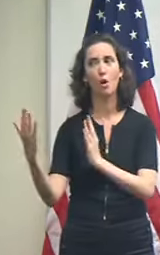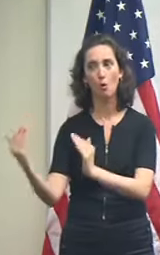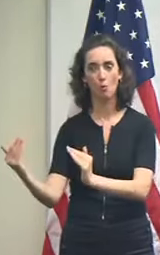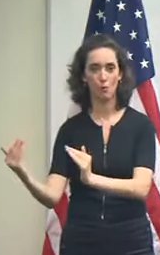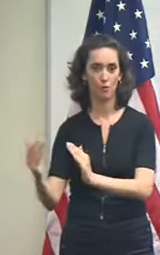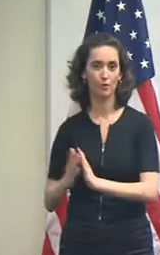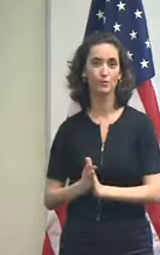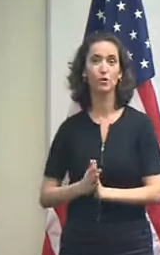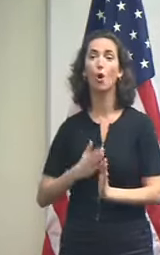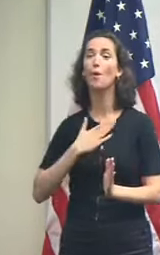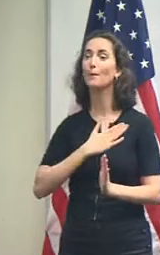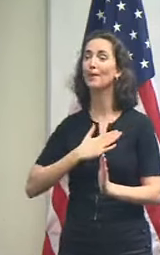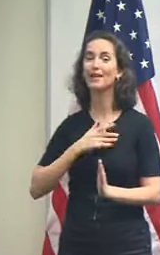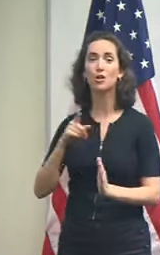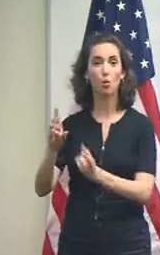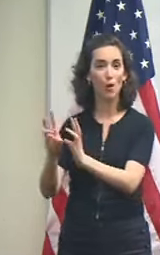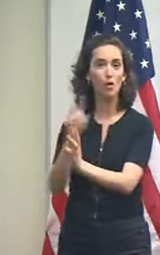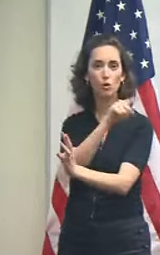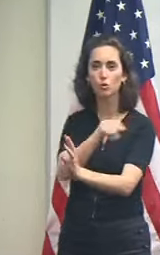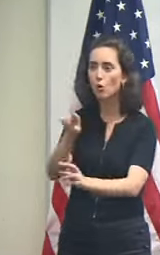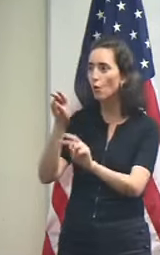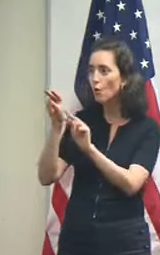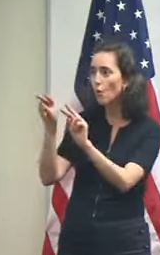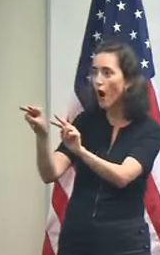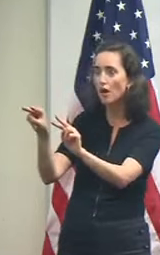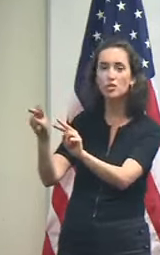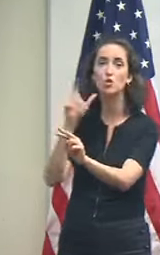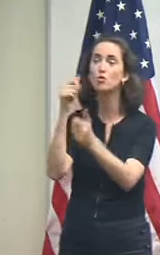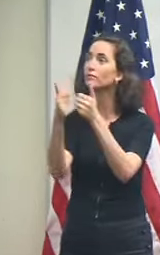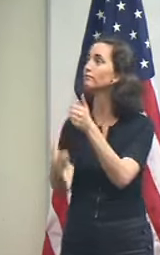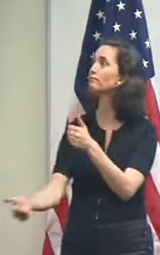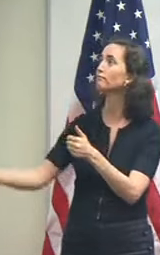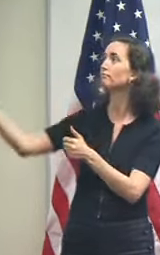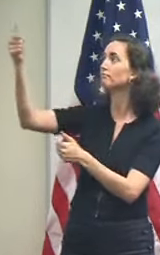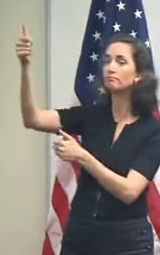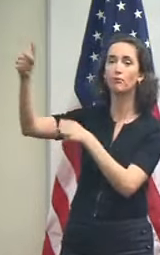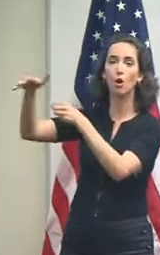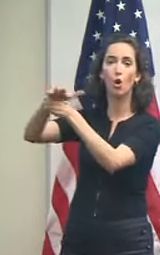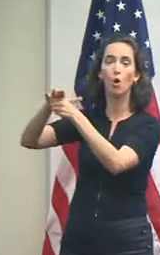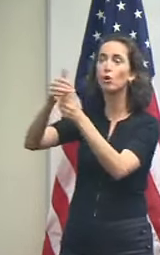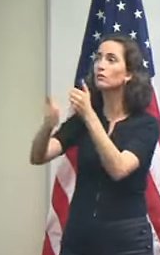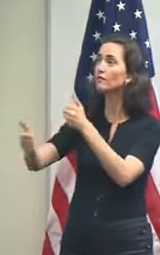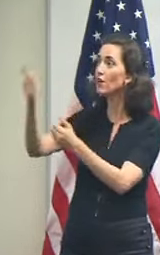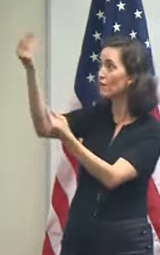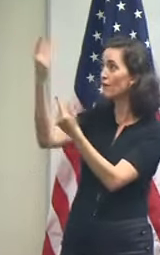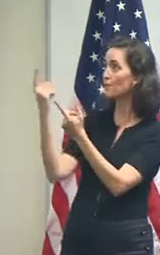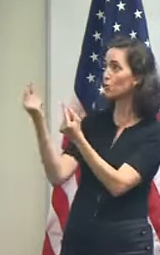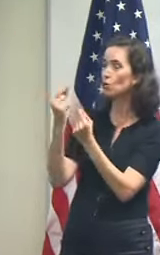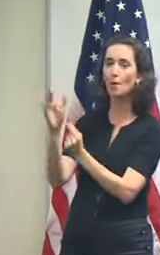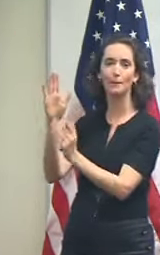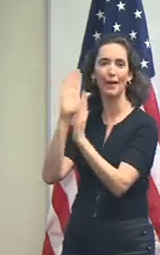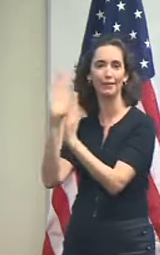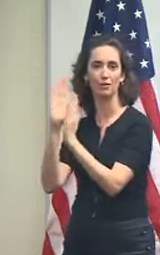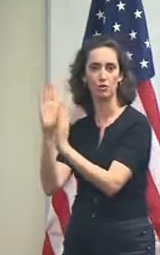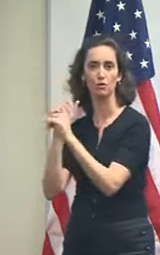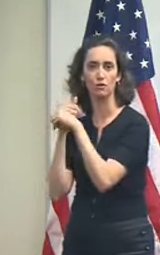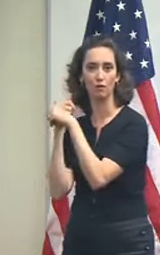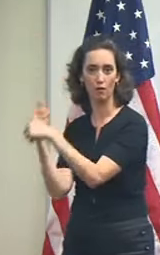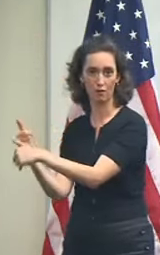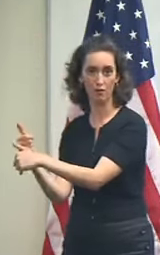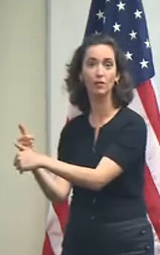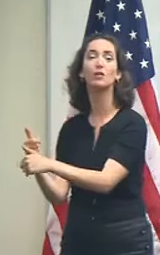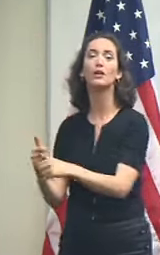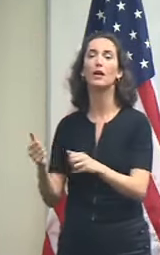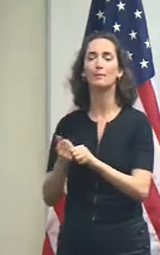So please stay weather aware. Listen to the guidance coming from your local officials and let's make sure that we